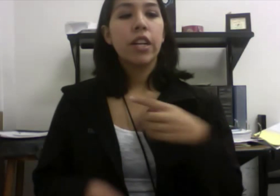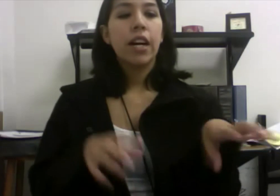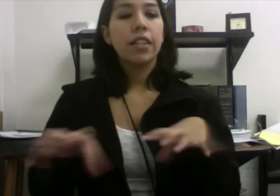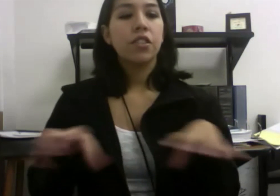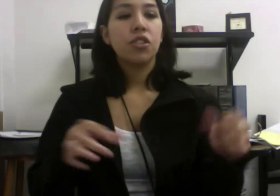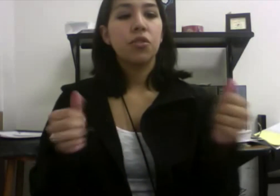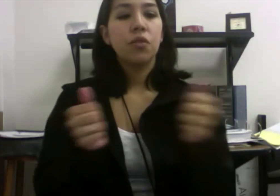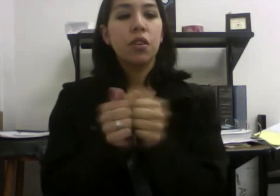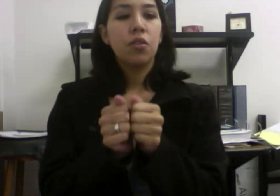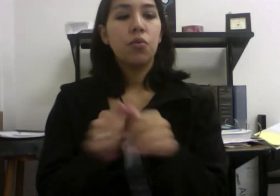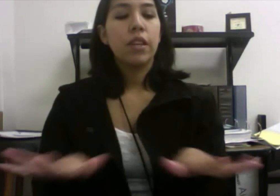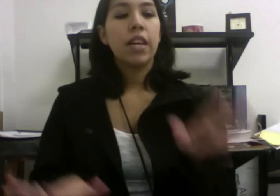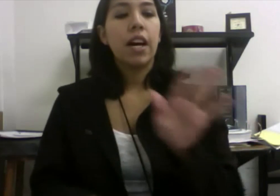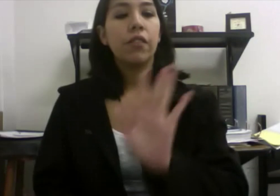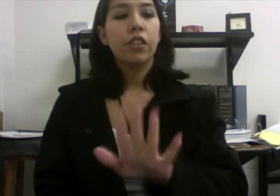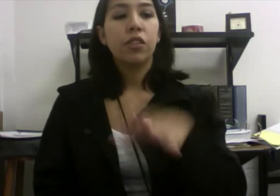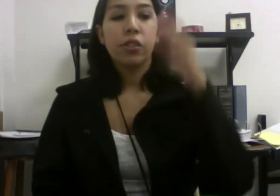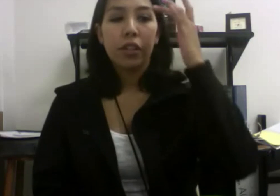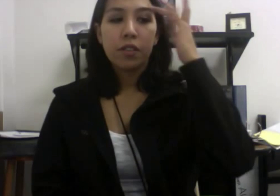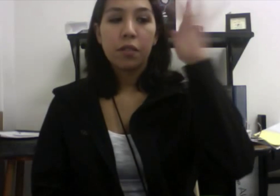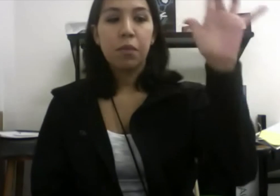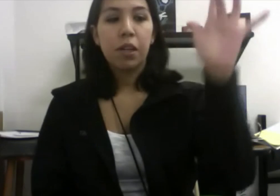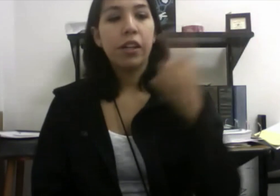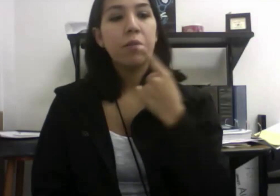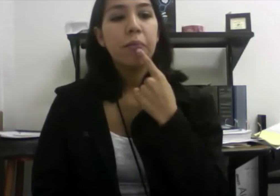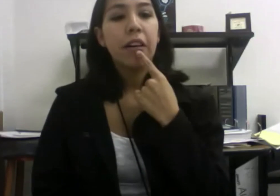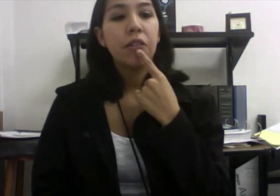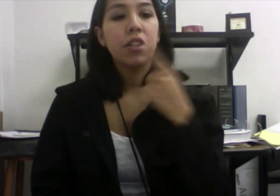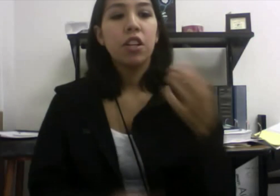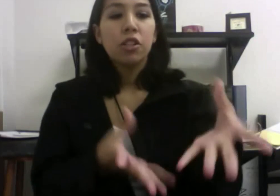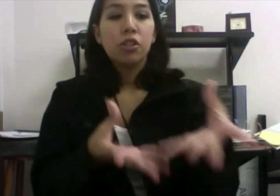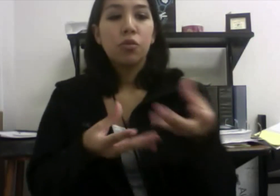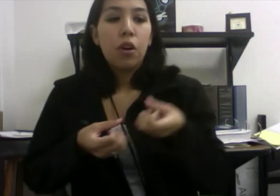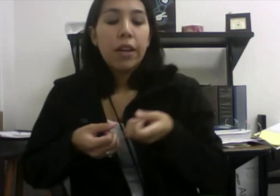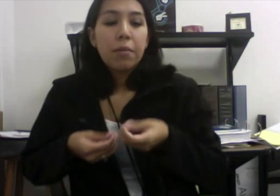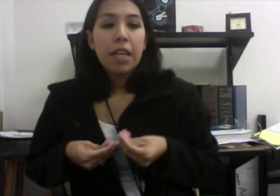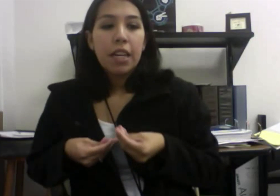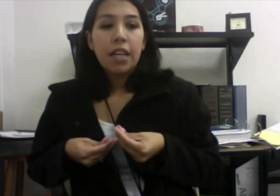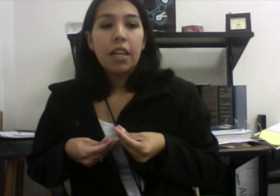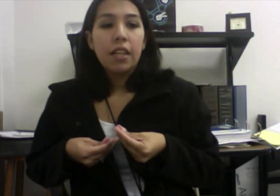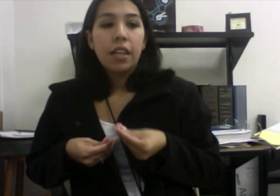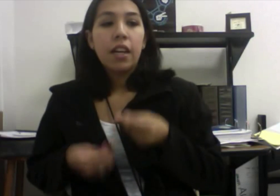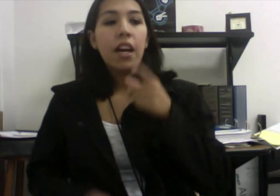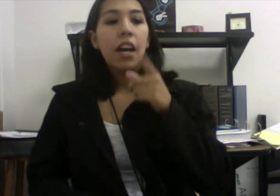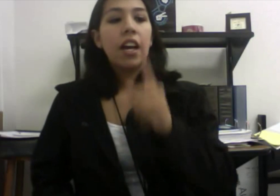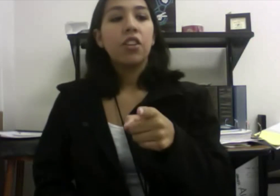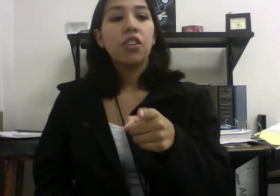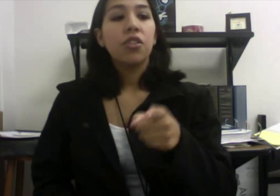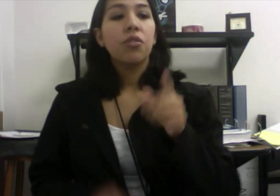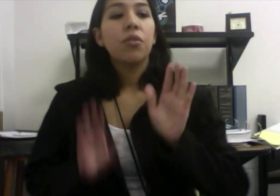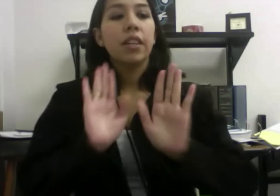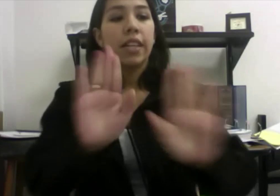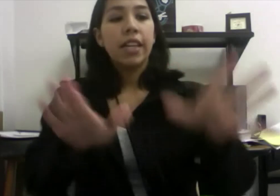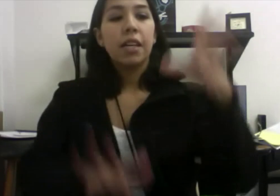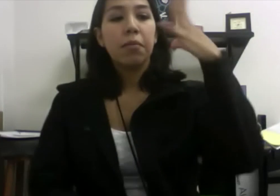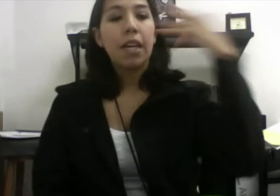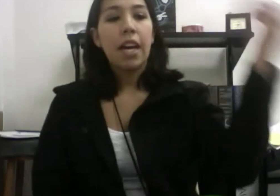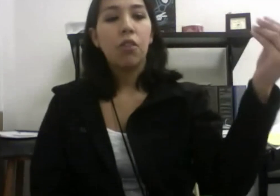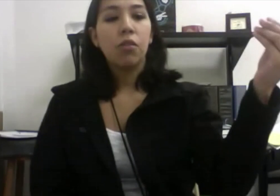I do without your smart mouth drawing me in and you kicking me out?